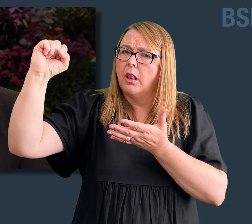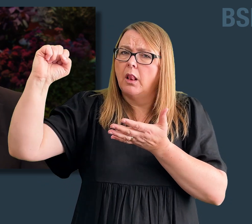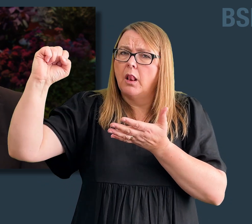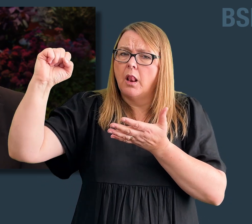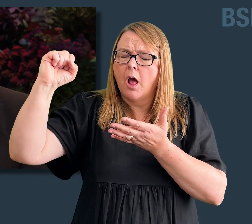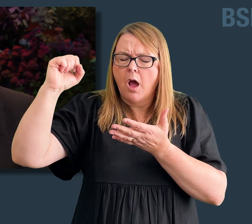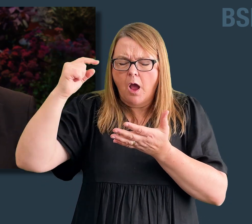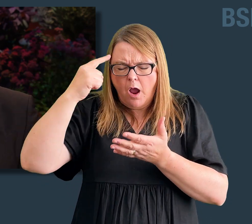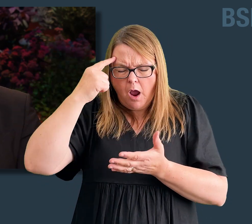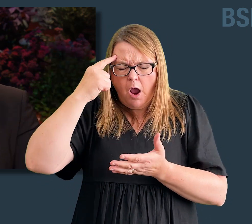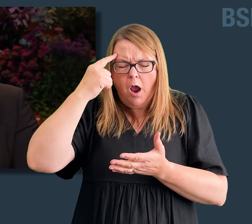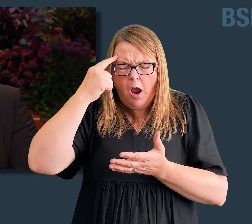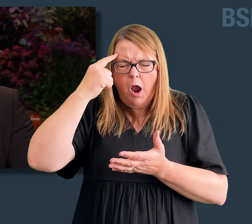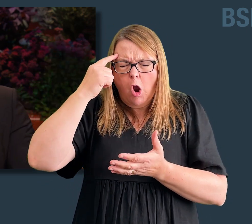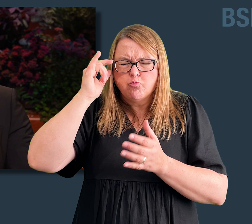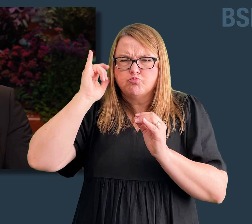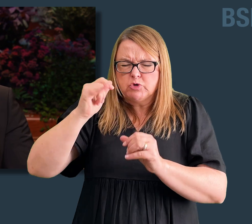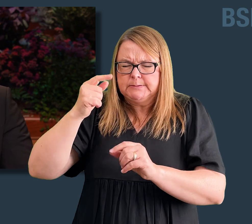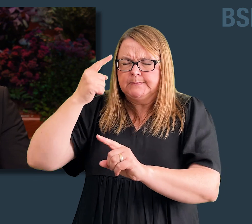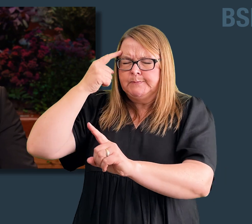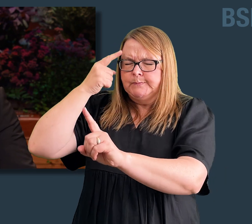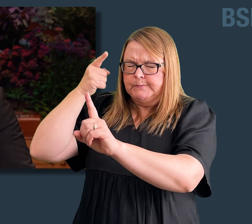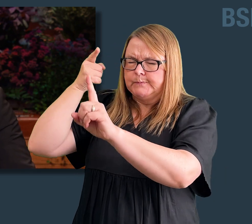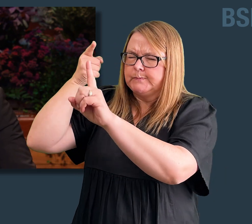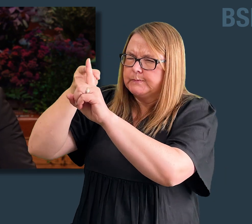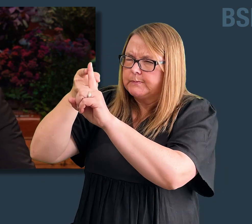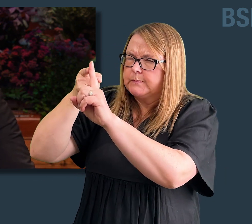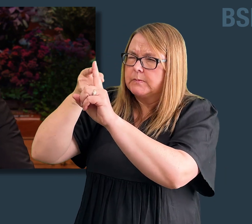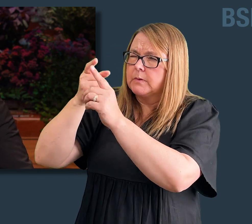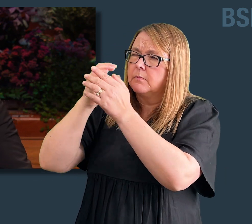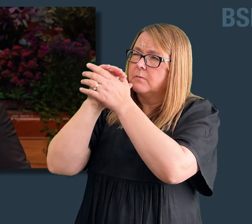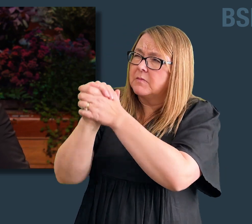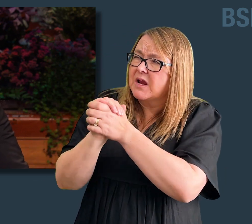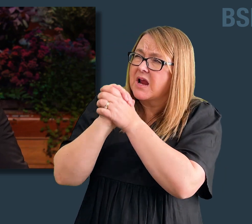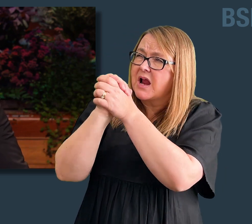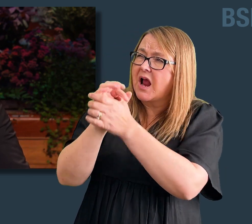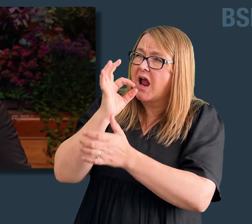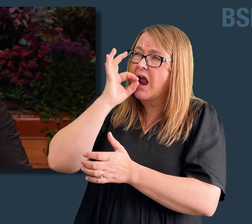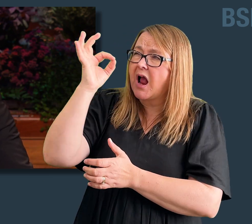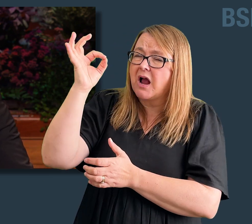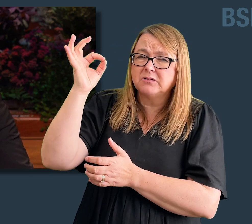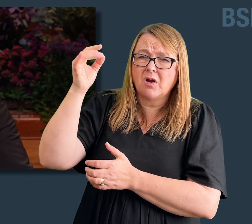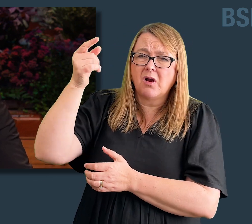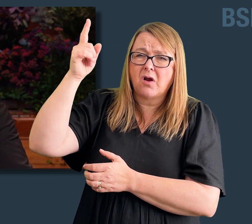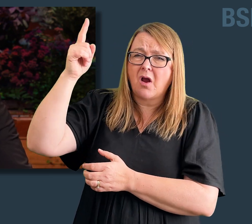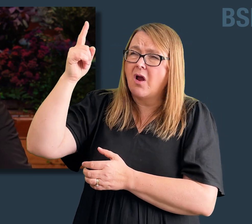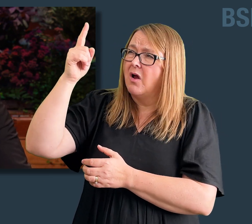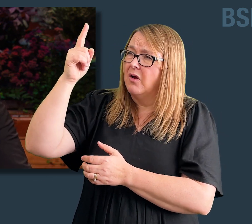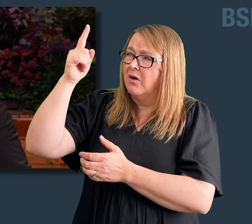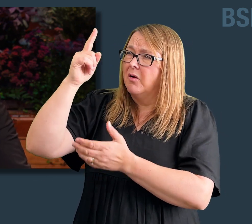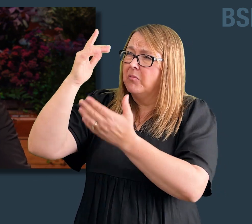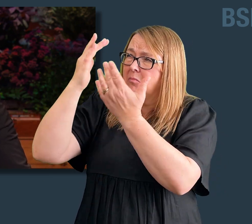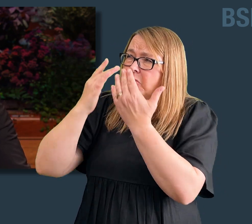As his mind caught hold, focused on this thought, he pled with God for mercy.